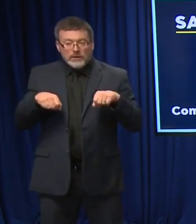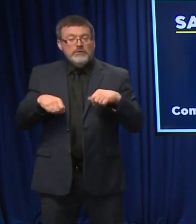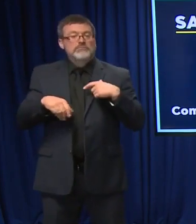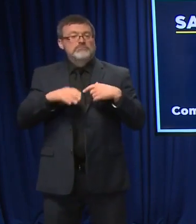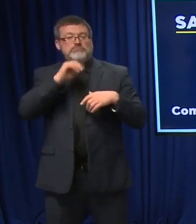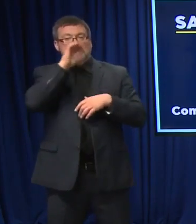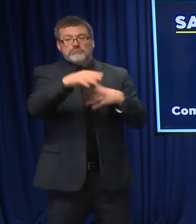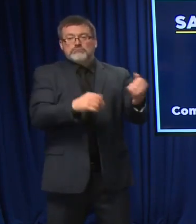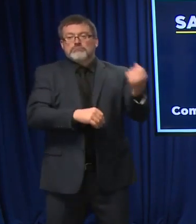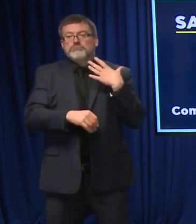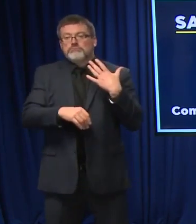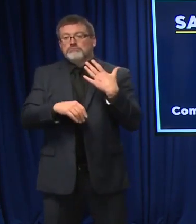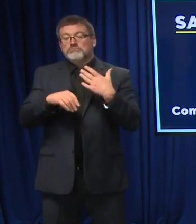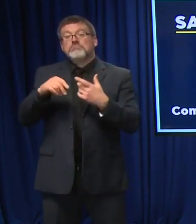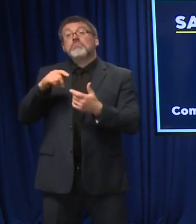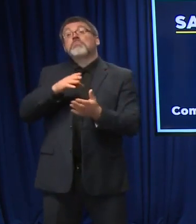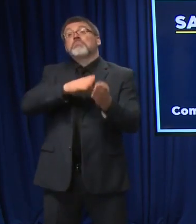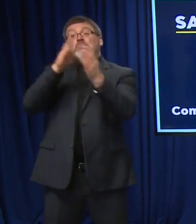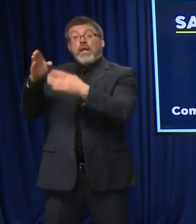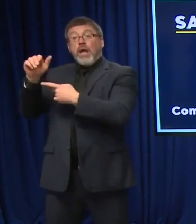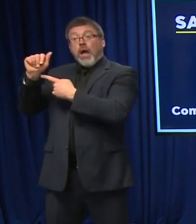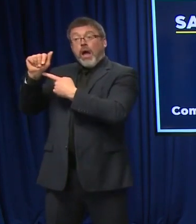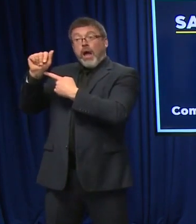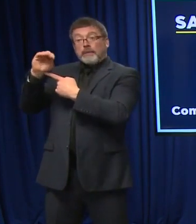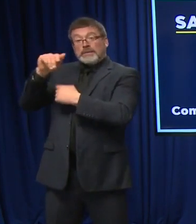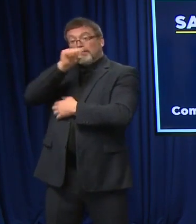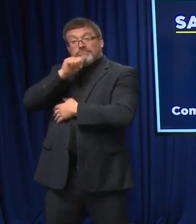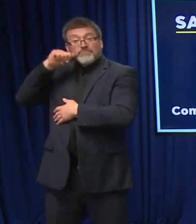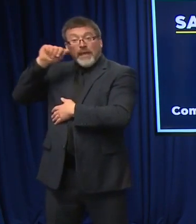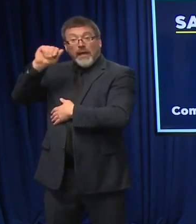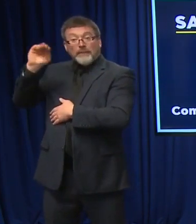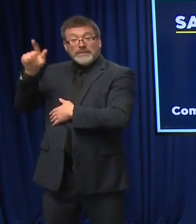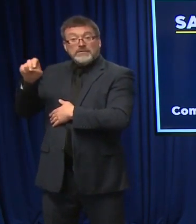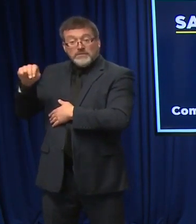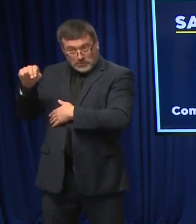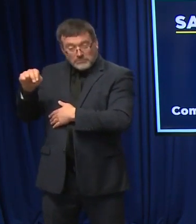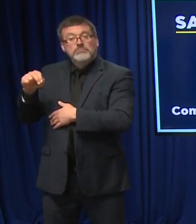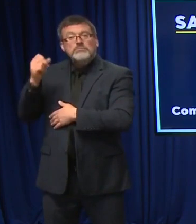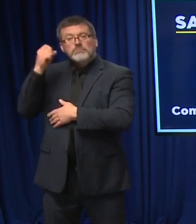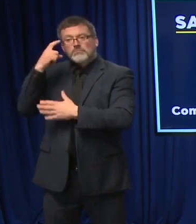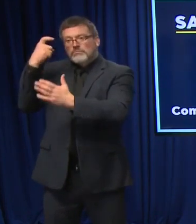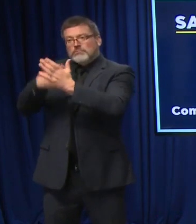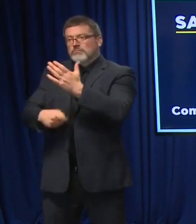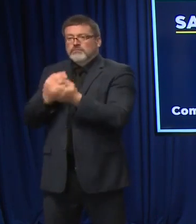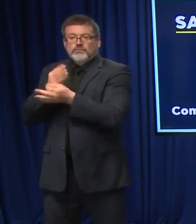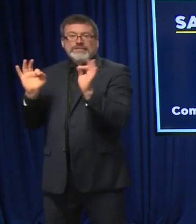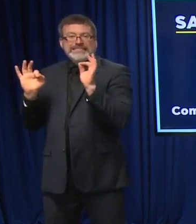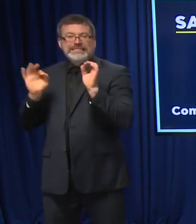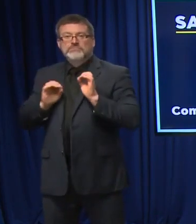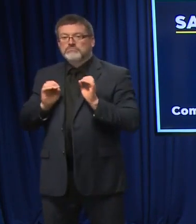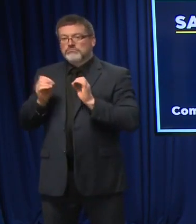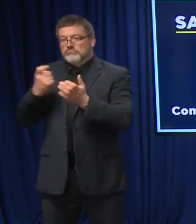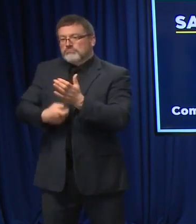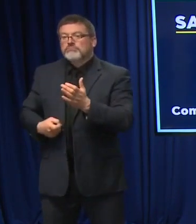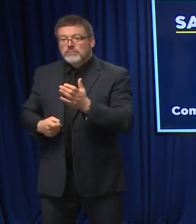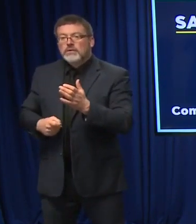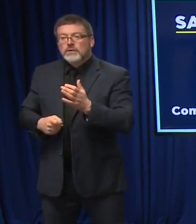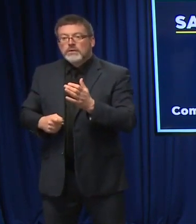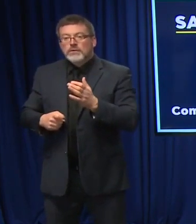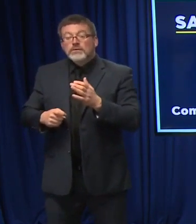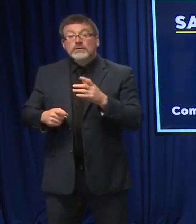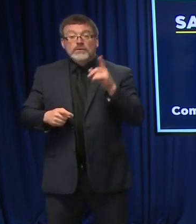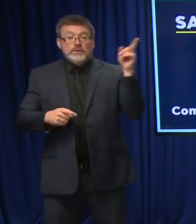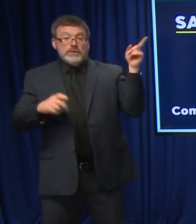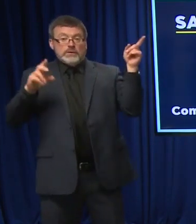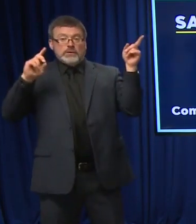in under a week, free of charge. The NIH, or I should say Health and Human Services, federally, has helped paying for this program in